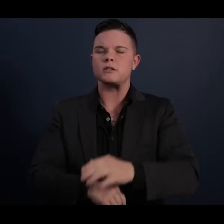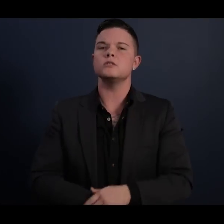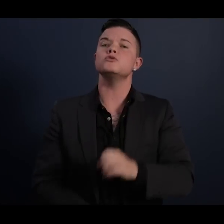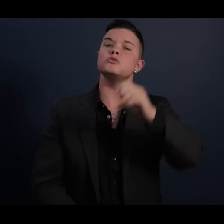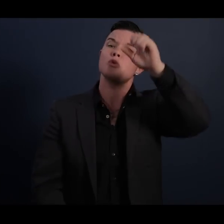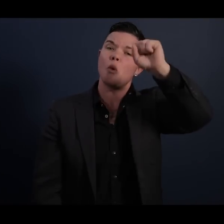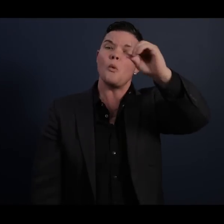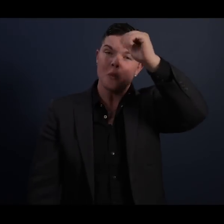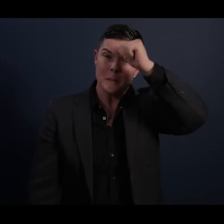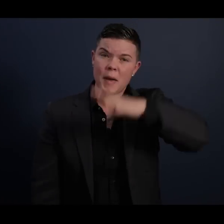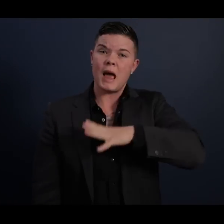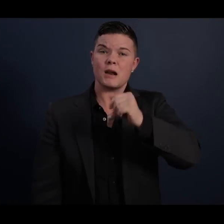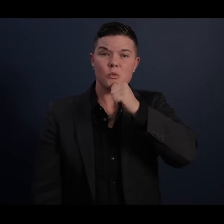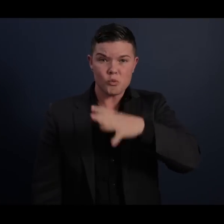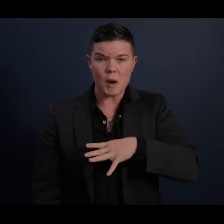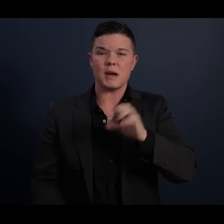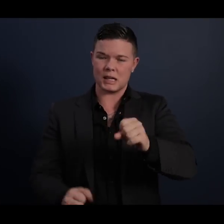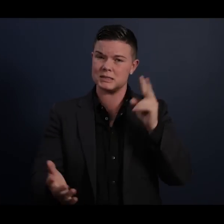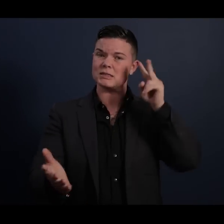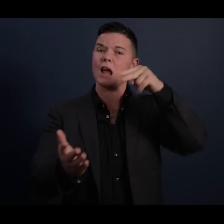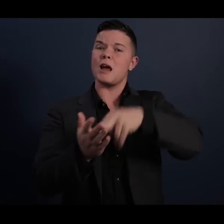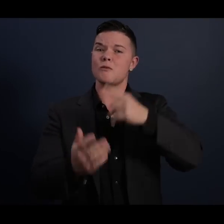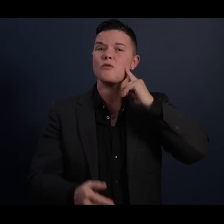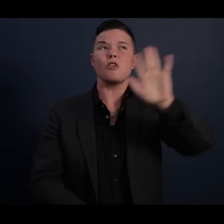women could stand up for their God-given dignity.